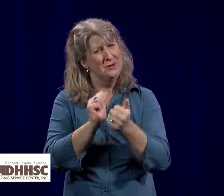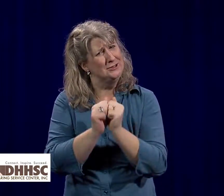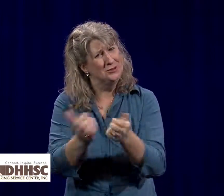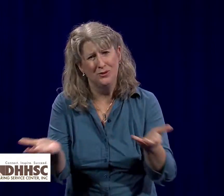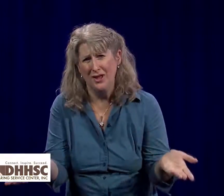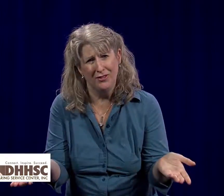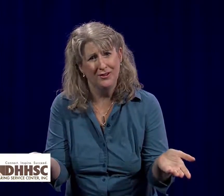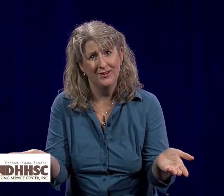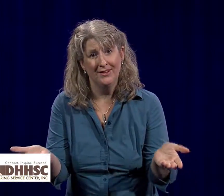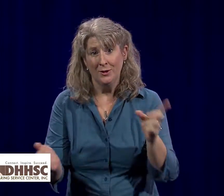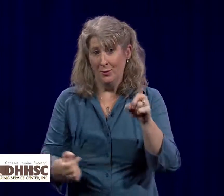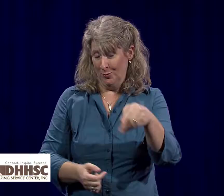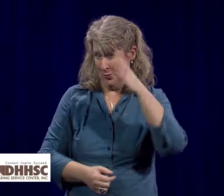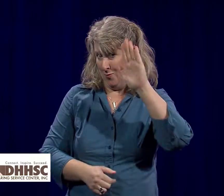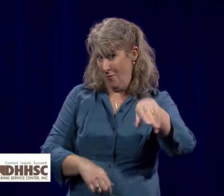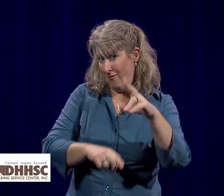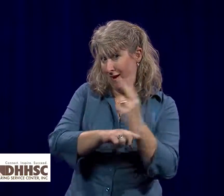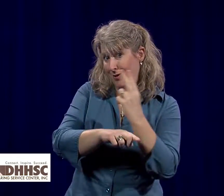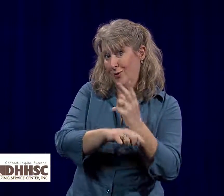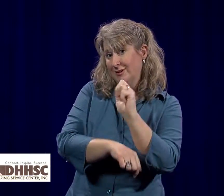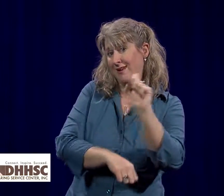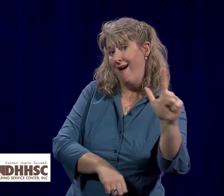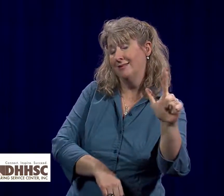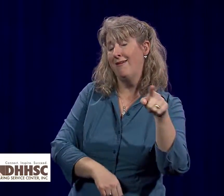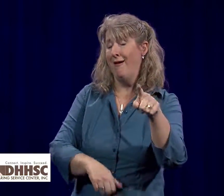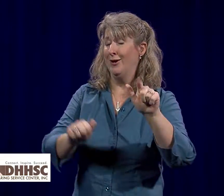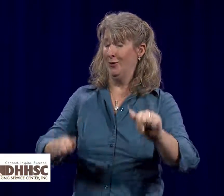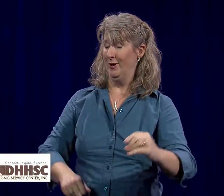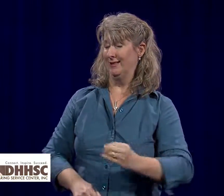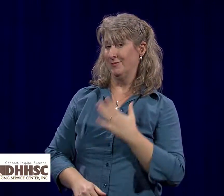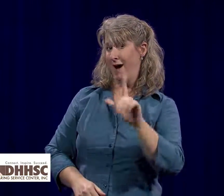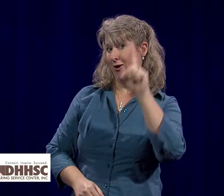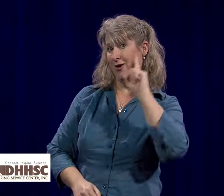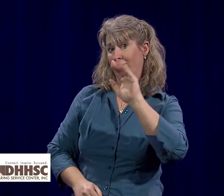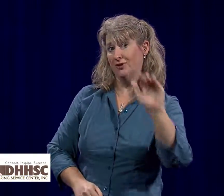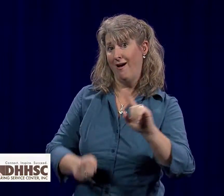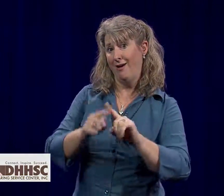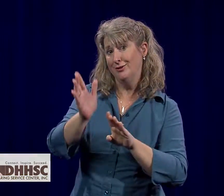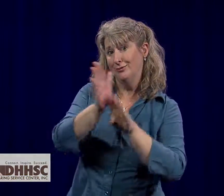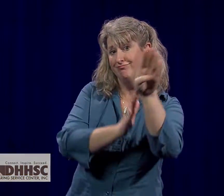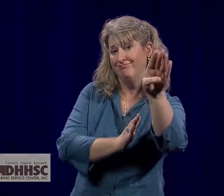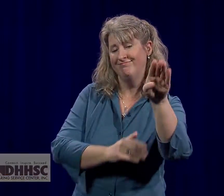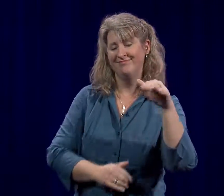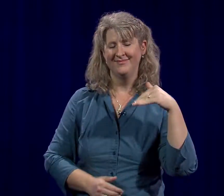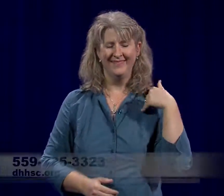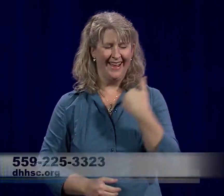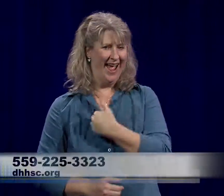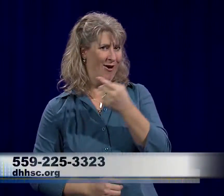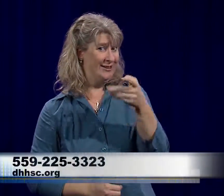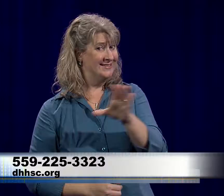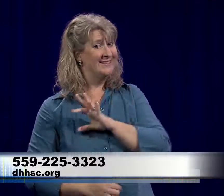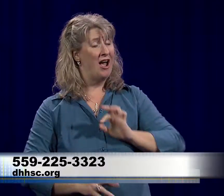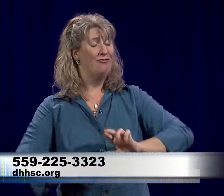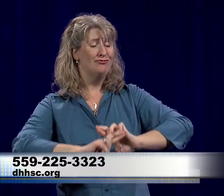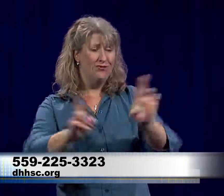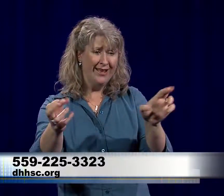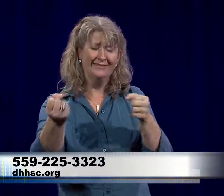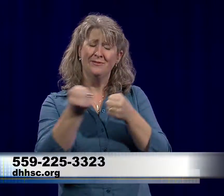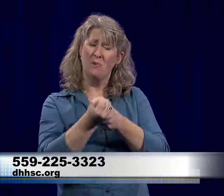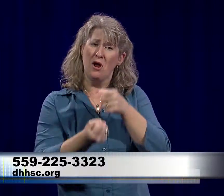situations together? Do you know that connecting through American Sign Language, you can inspire your child to succeed? Our DHHSC